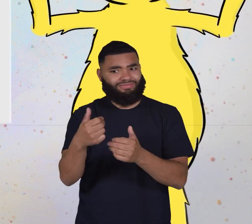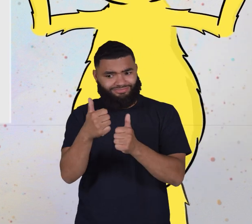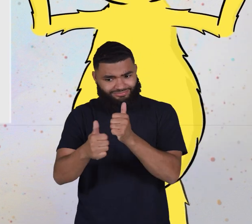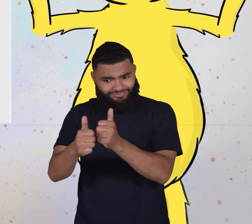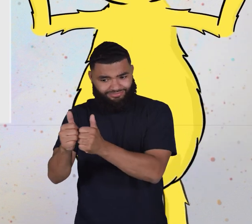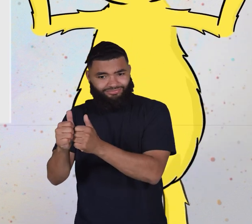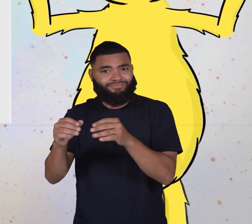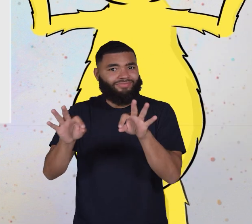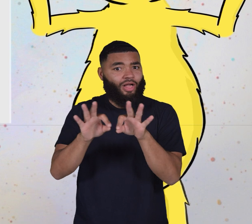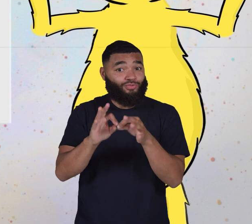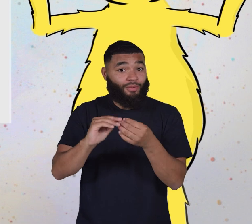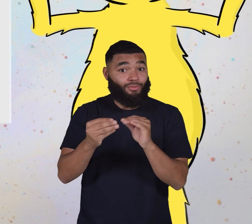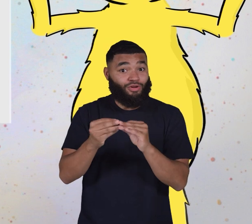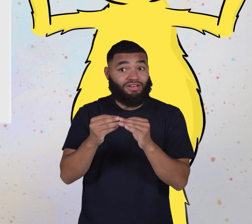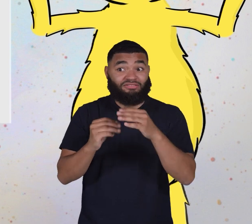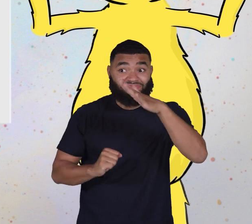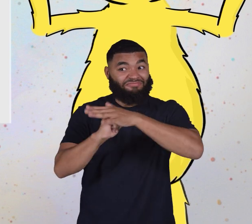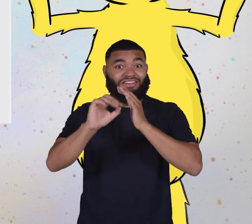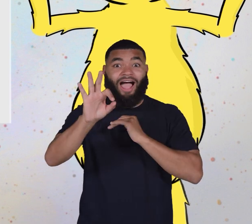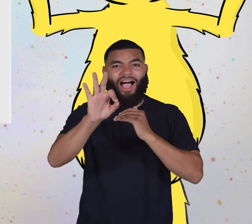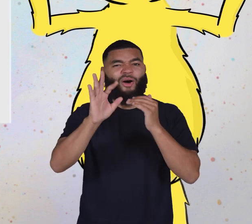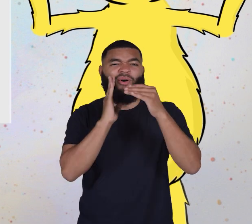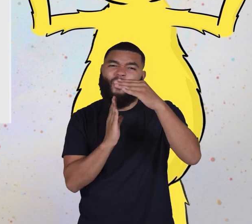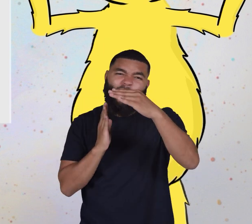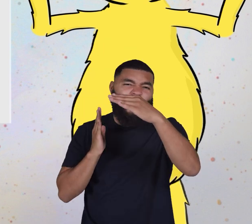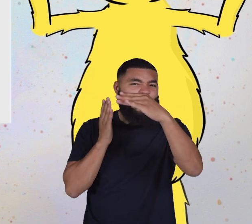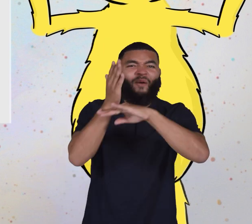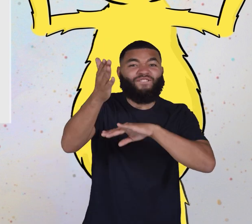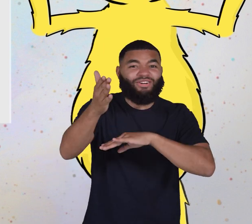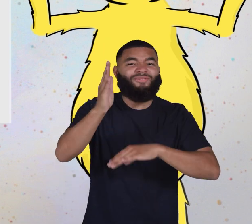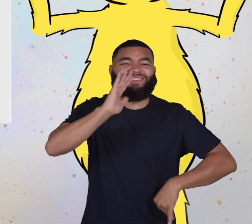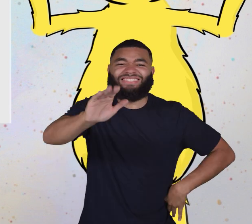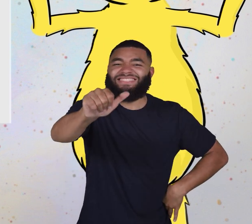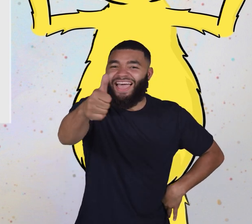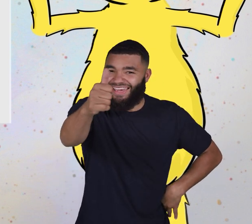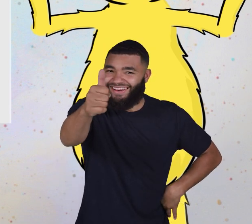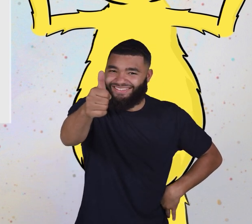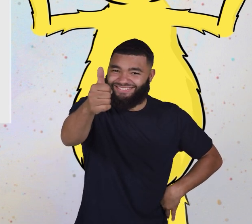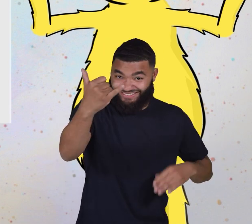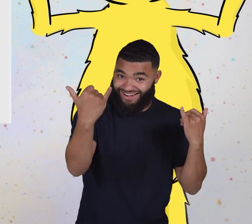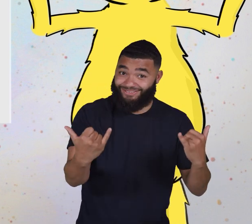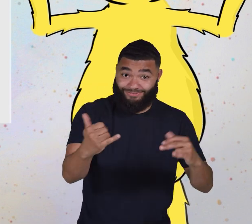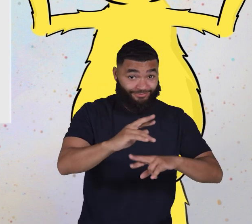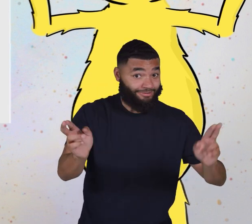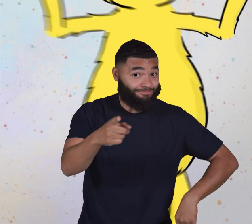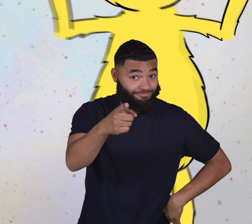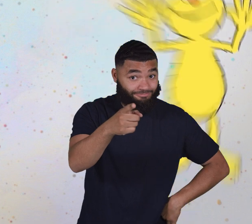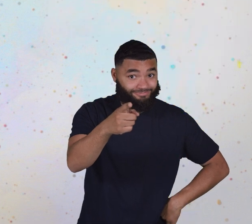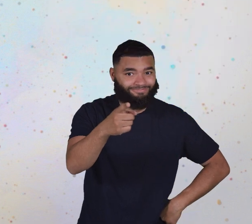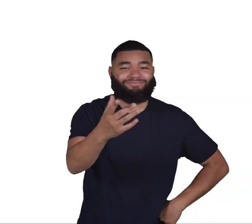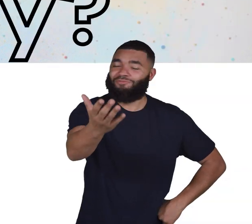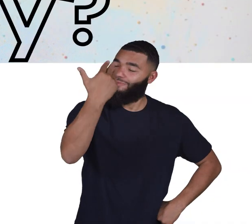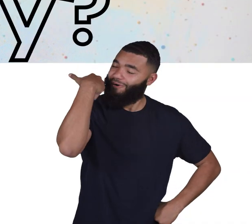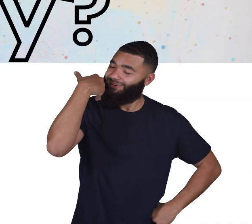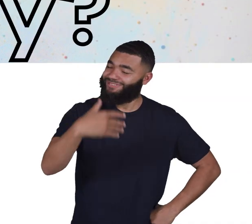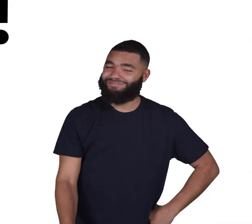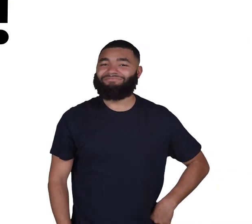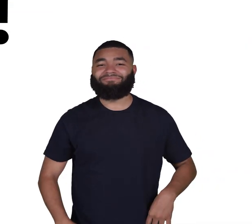and we aren't going to stop at nine. Nope. We are going to count to ten this time. Ready? Go.